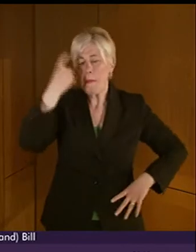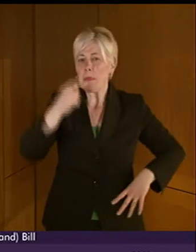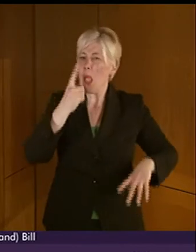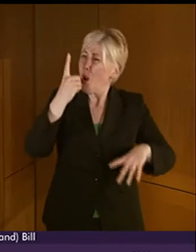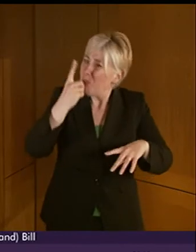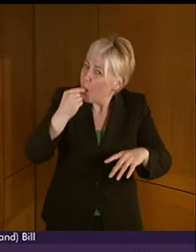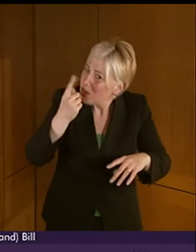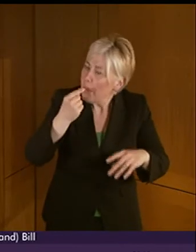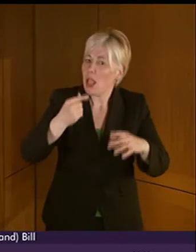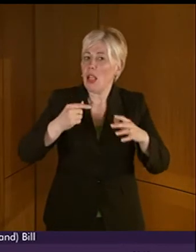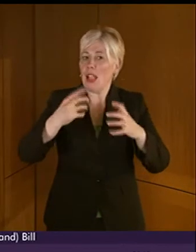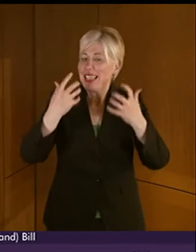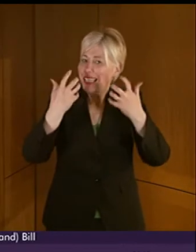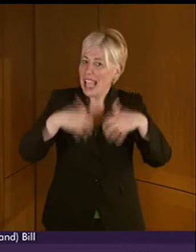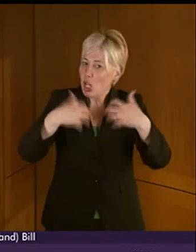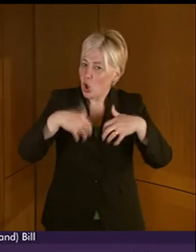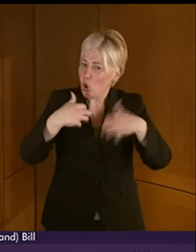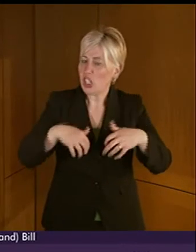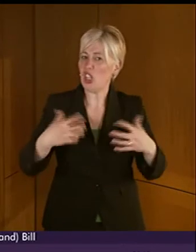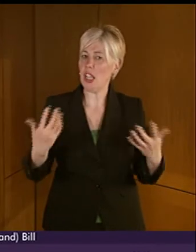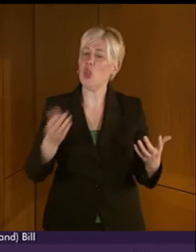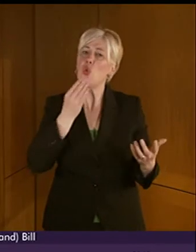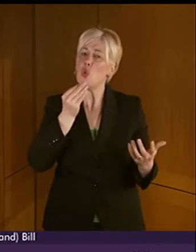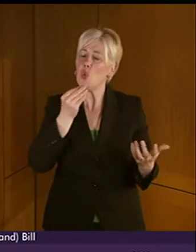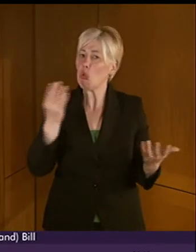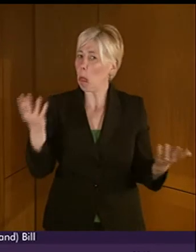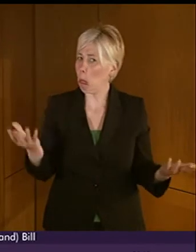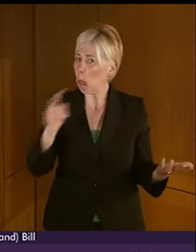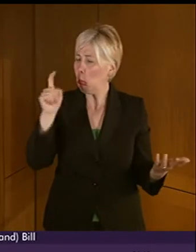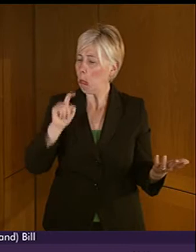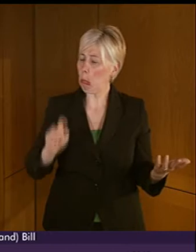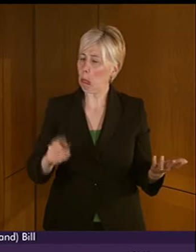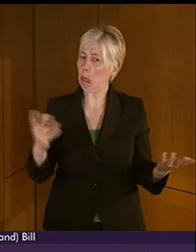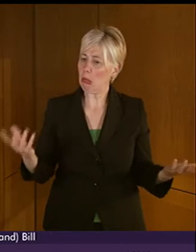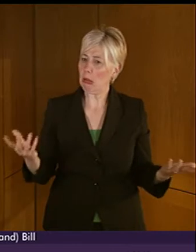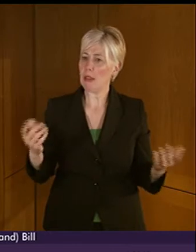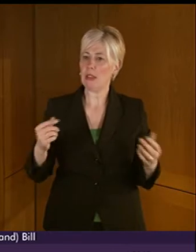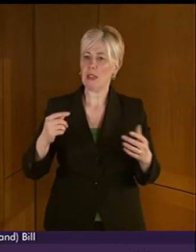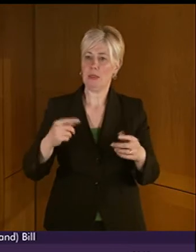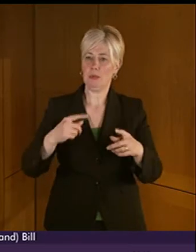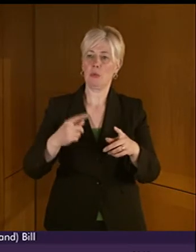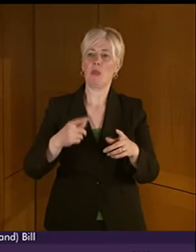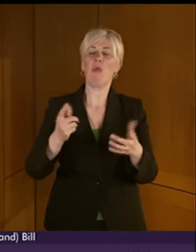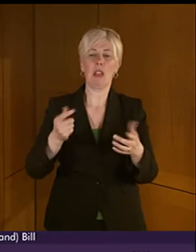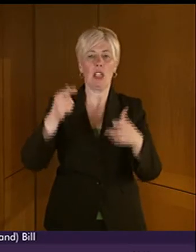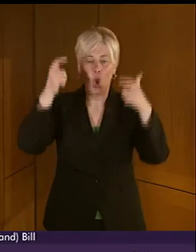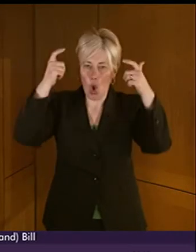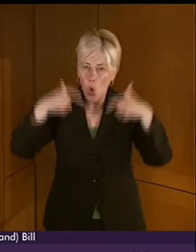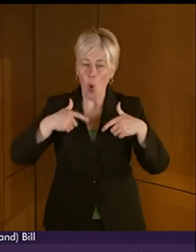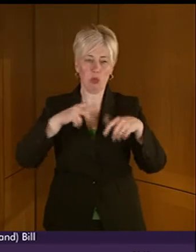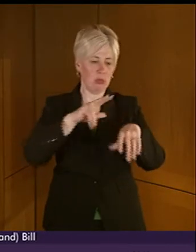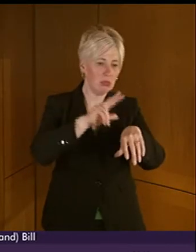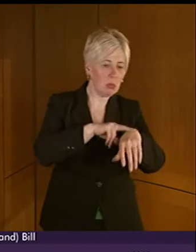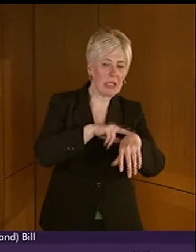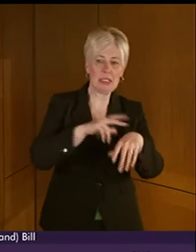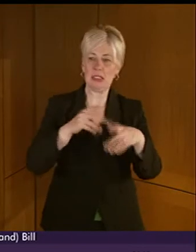technology in the fora that I've mentioned, automatic translation into BSL, without